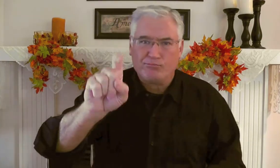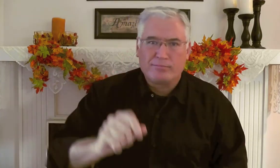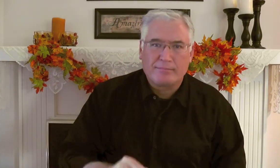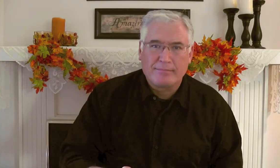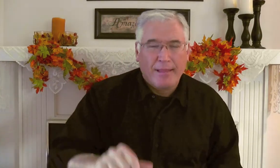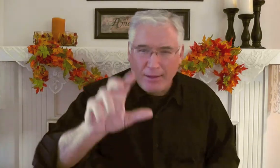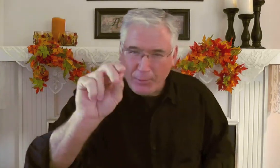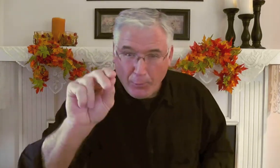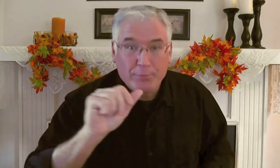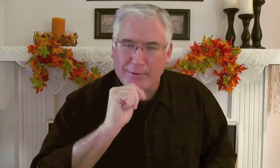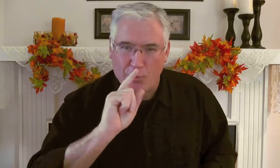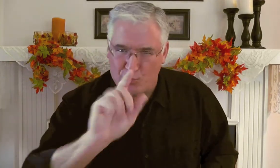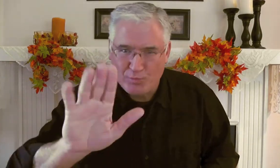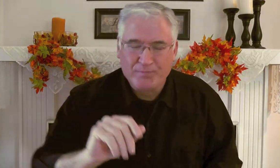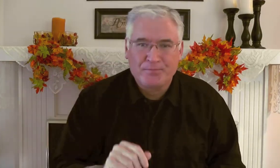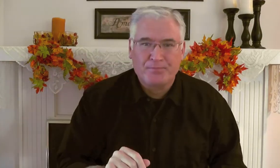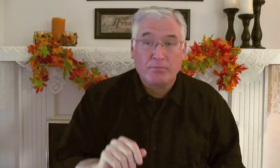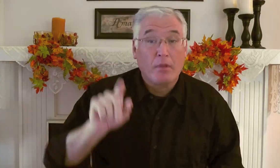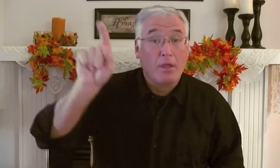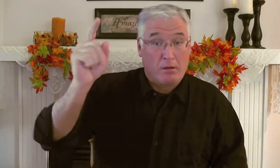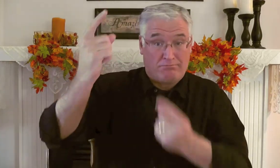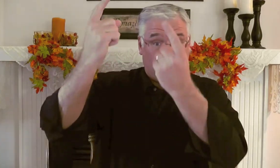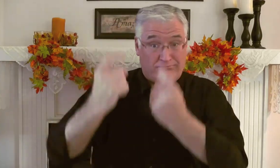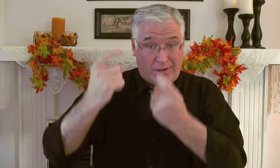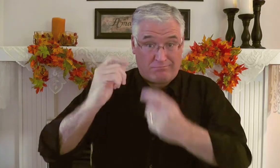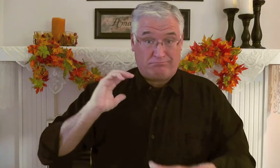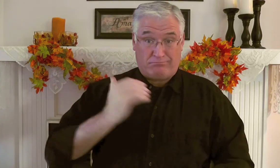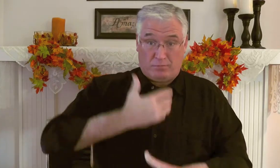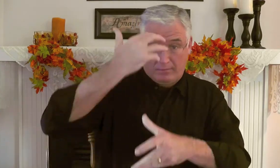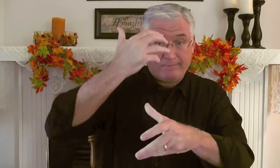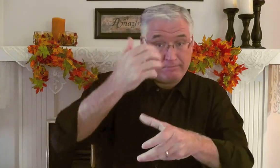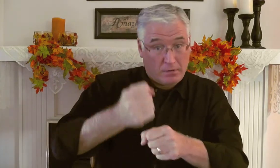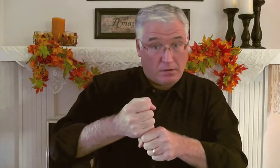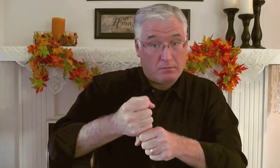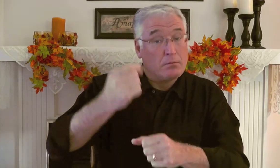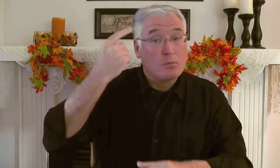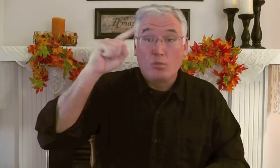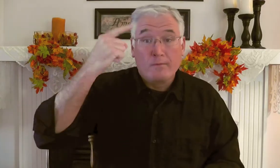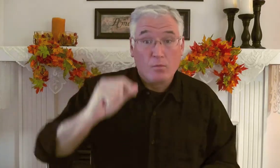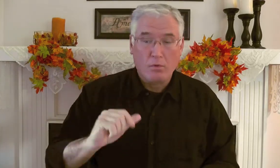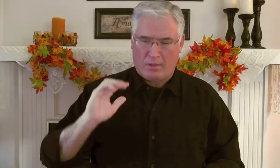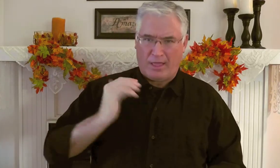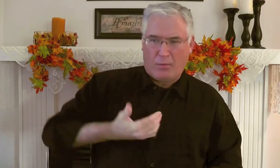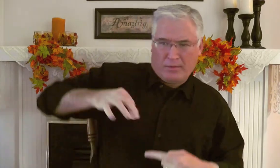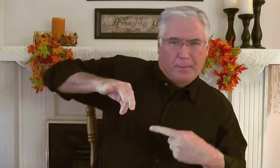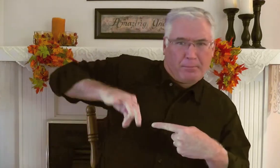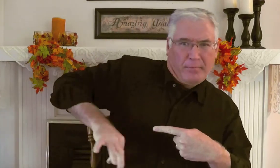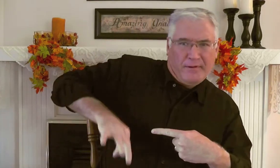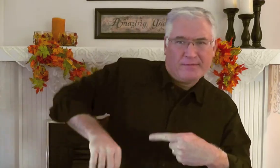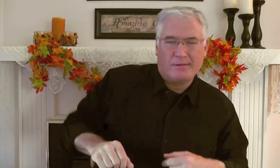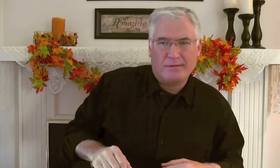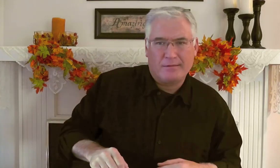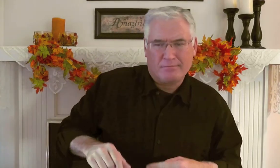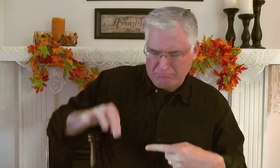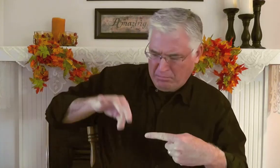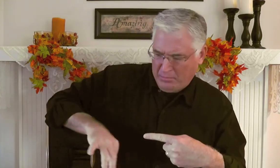God's not going to be happy with them. No, that part's not true. God tests our faith for our benefit.